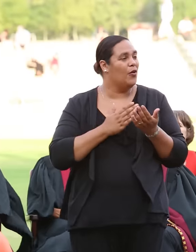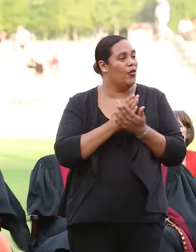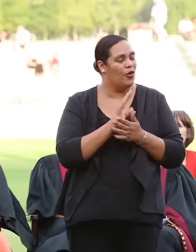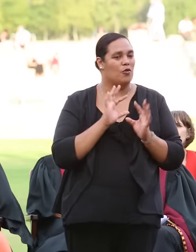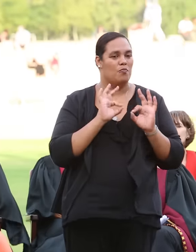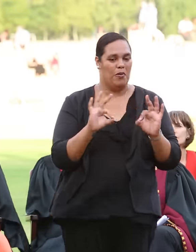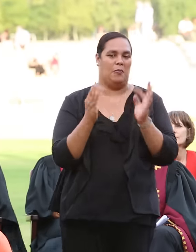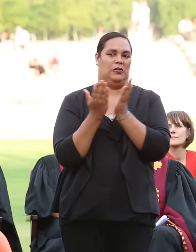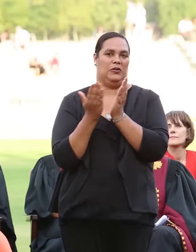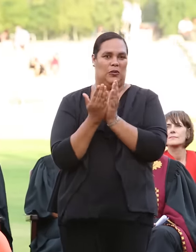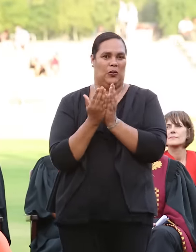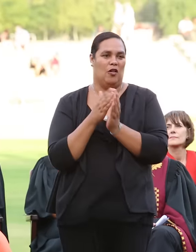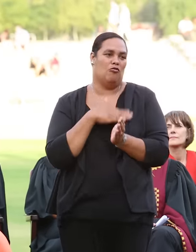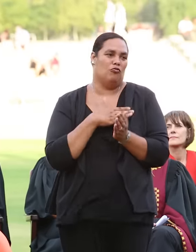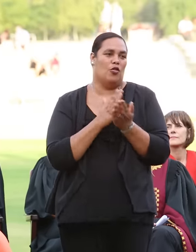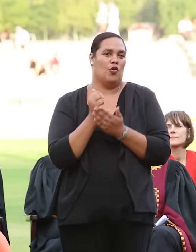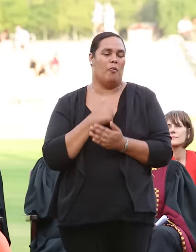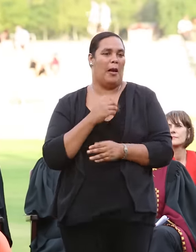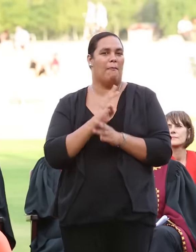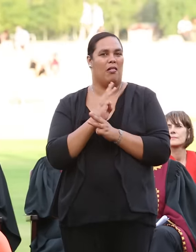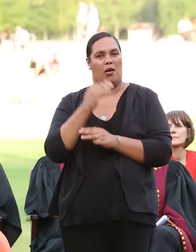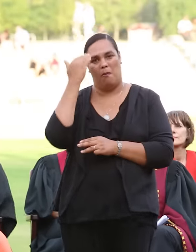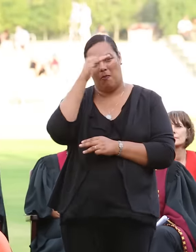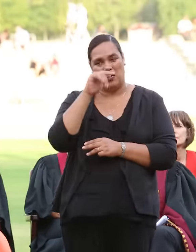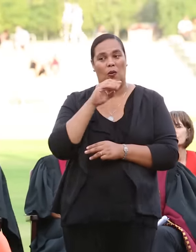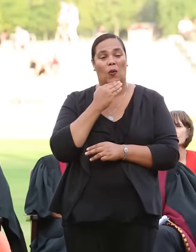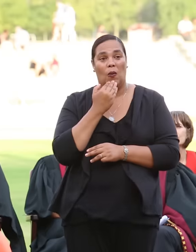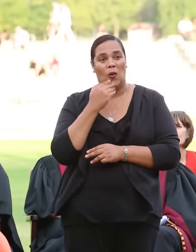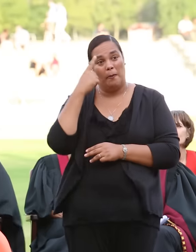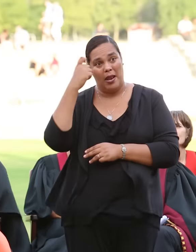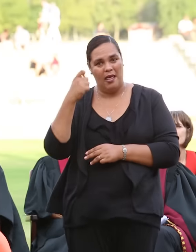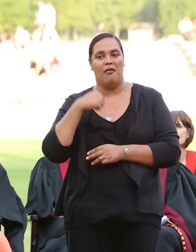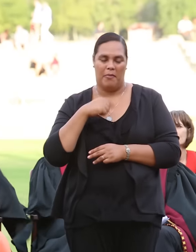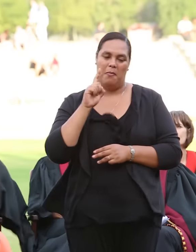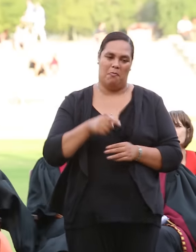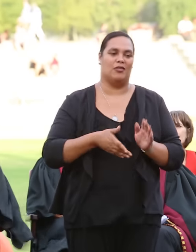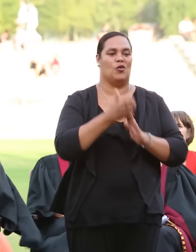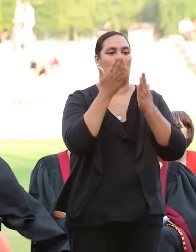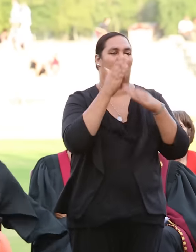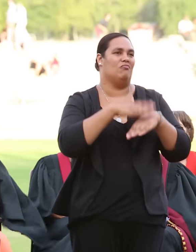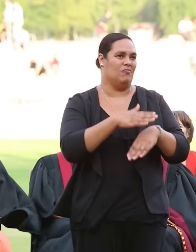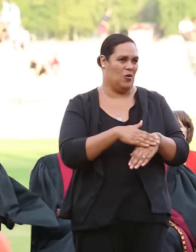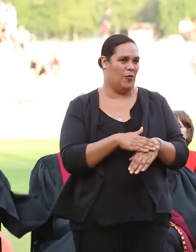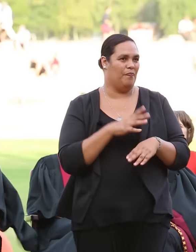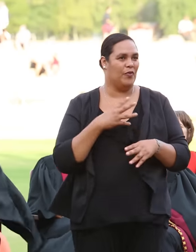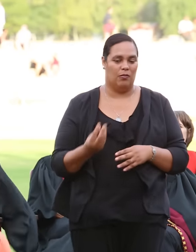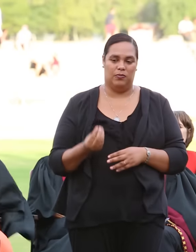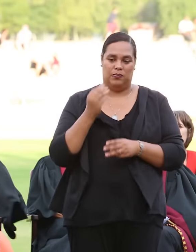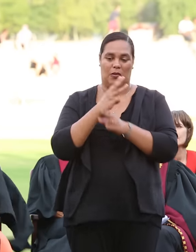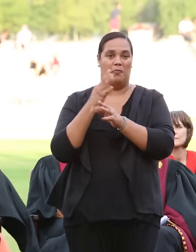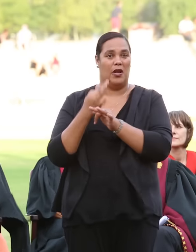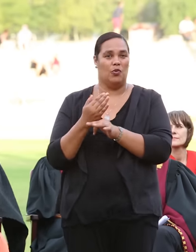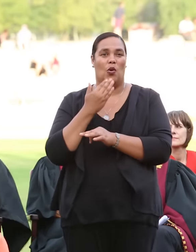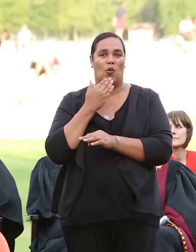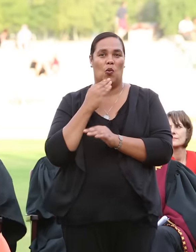exceptional school courtesy of my mother's boss who simply believed that that was what I deserved. I was raised by parents